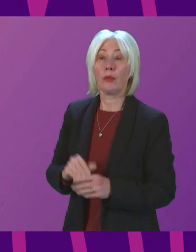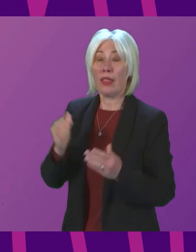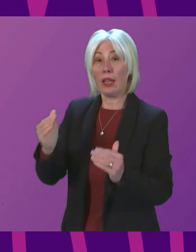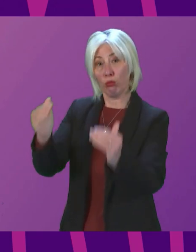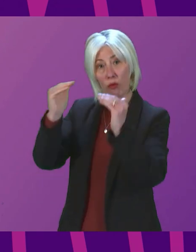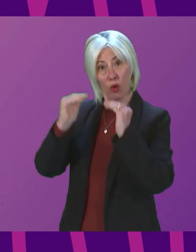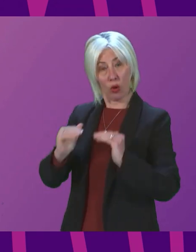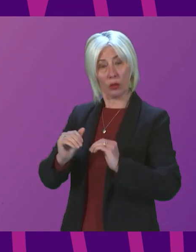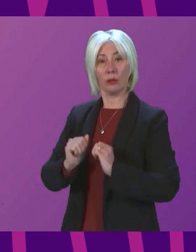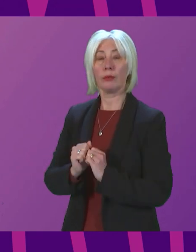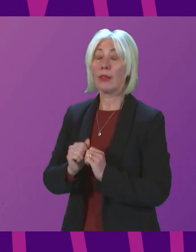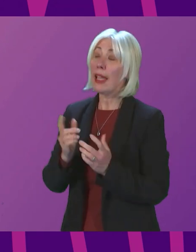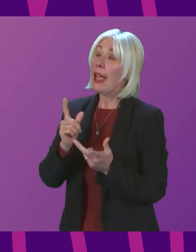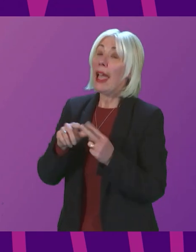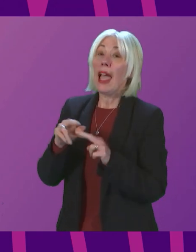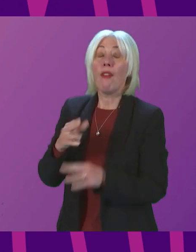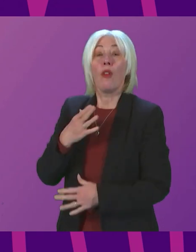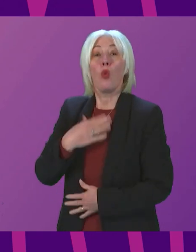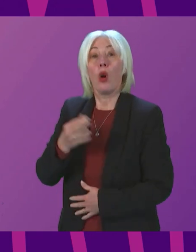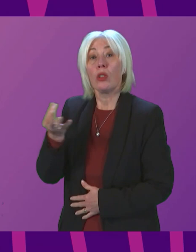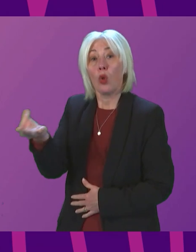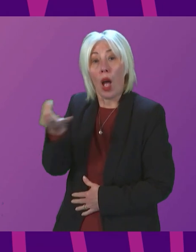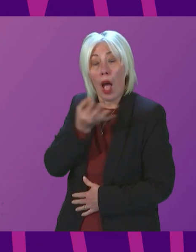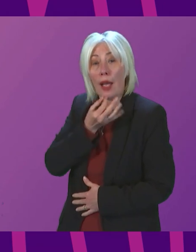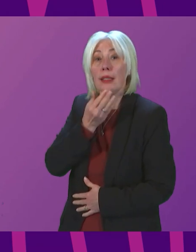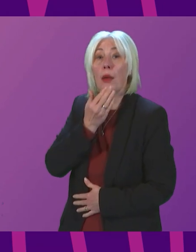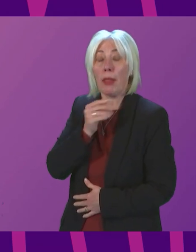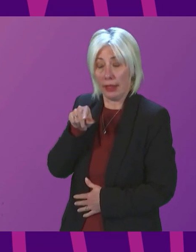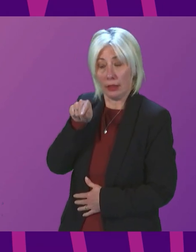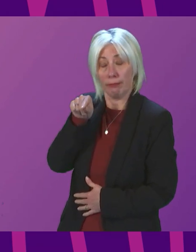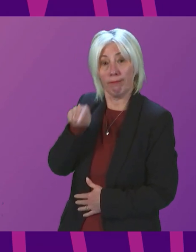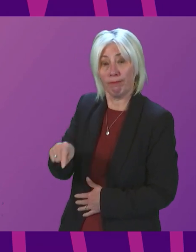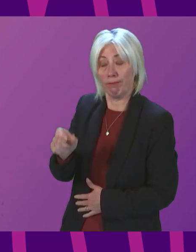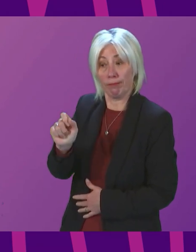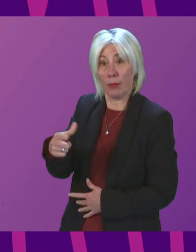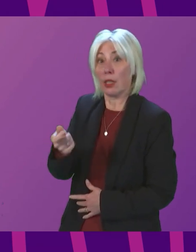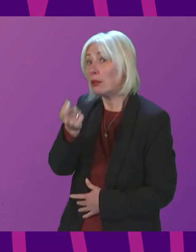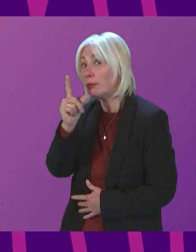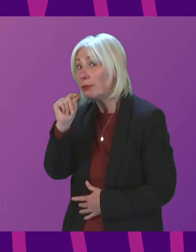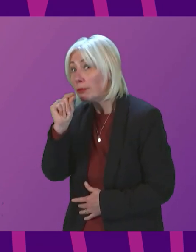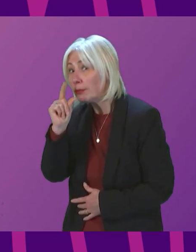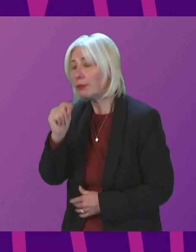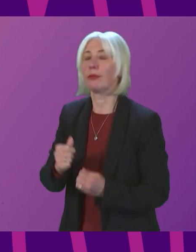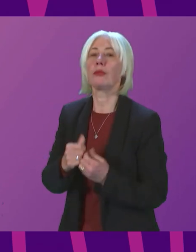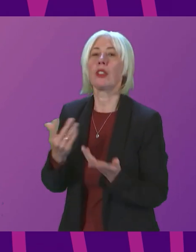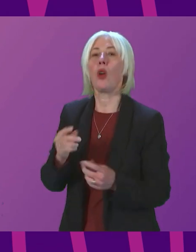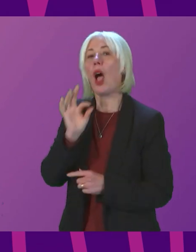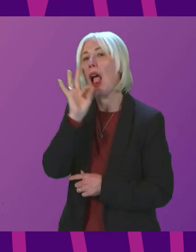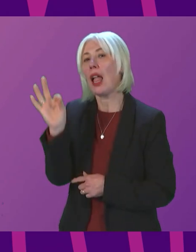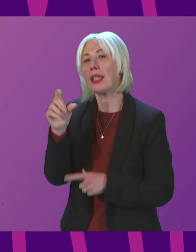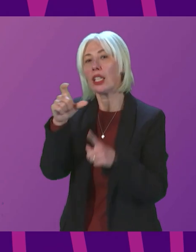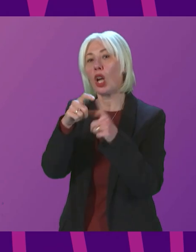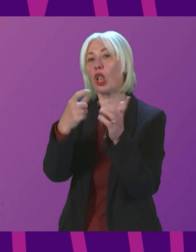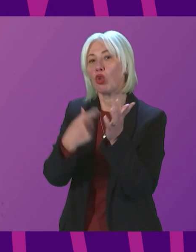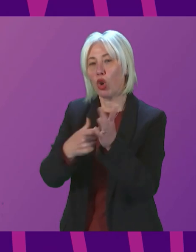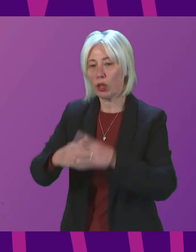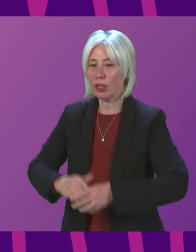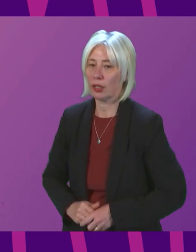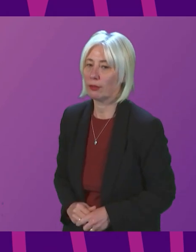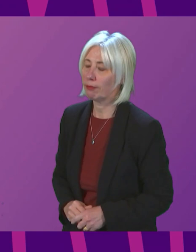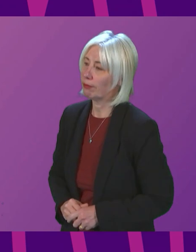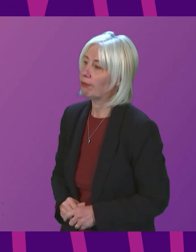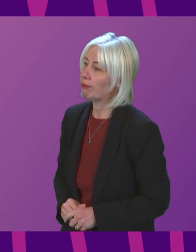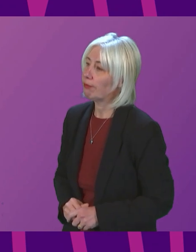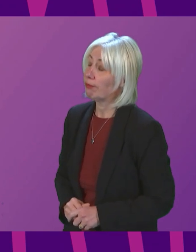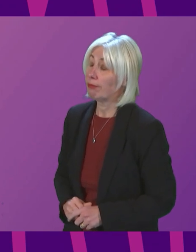I would be grateful if members wish to ask a question or to press the request to speak buttons now and I call on Douglas Ross. Thank you very much.